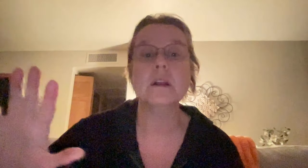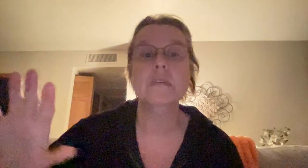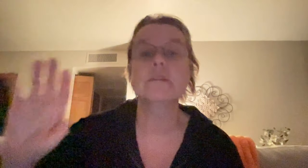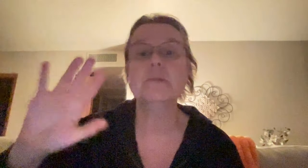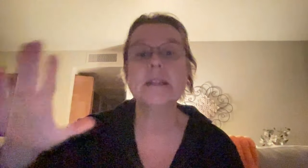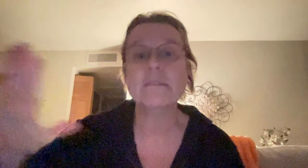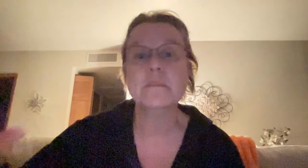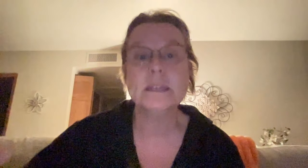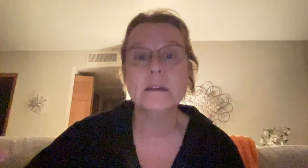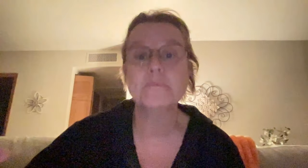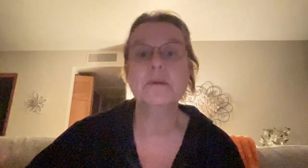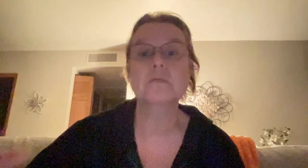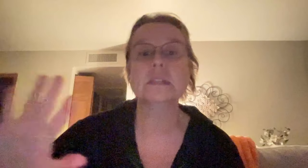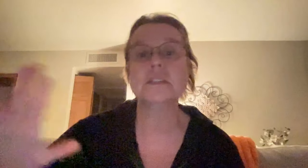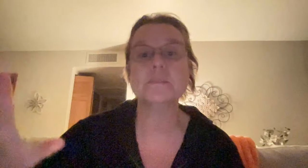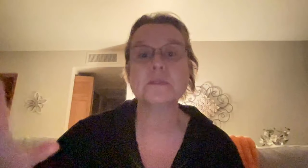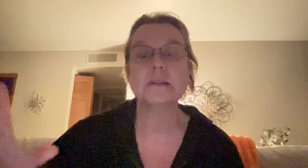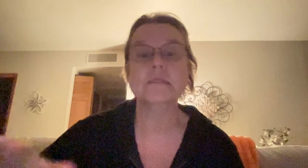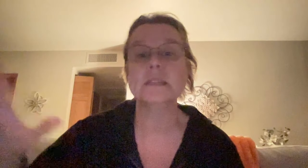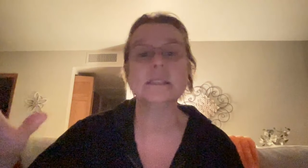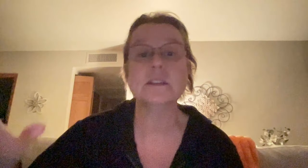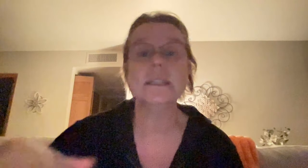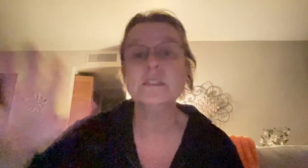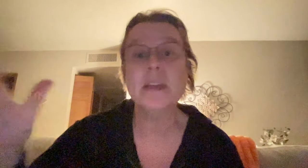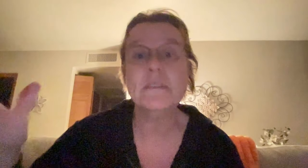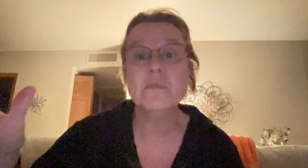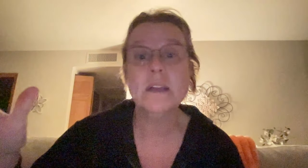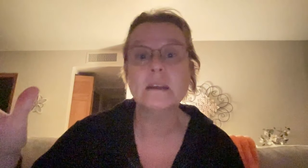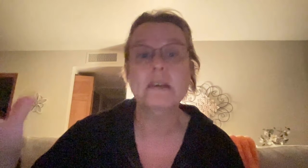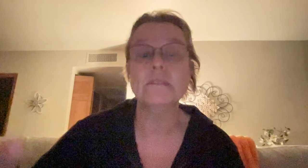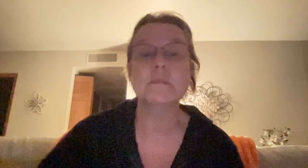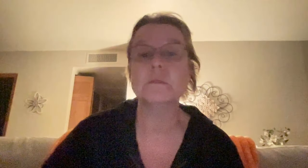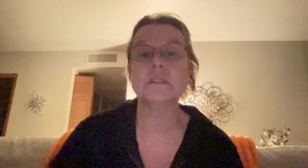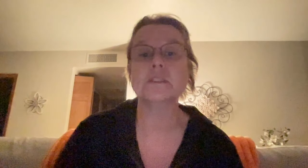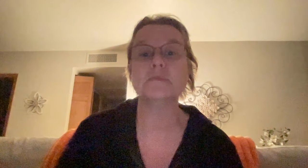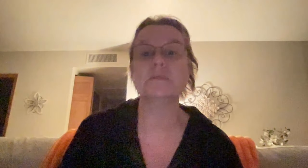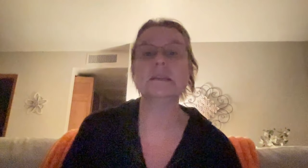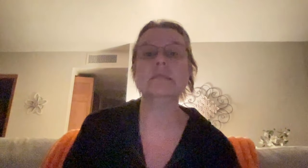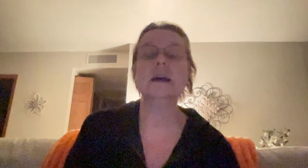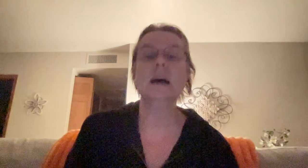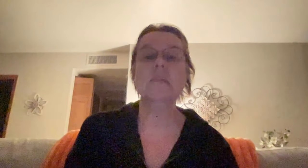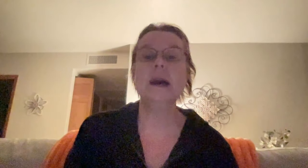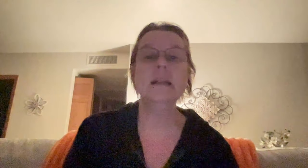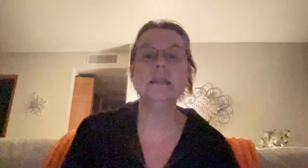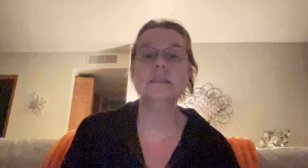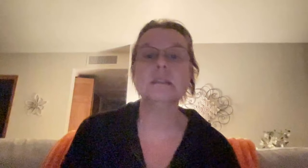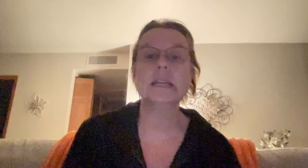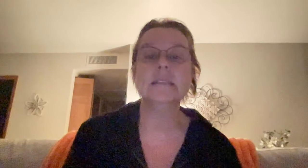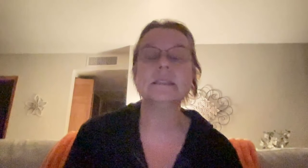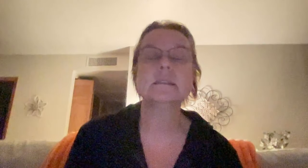from, but not from a religious perspective necessarily. And it's okay if you want to have it from a religious perspective. I'm not in like, it's